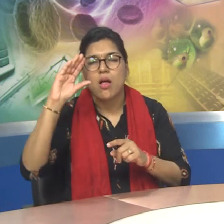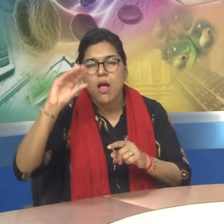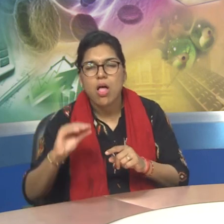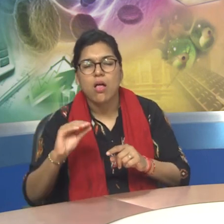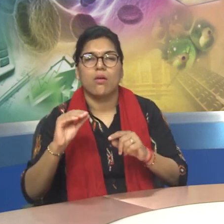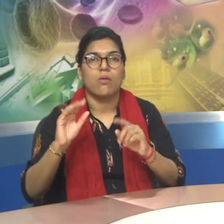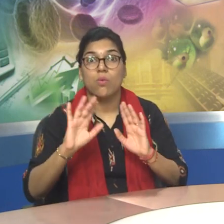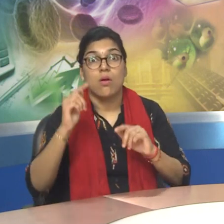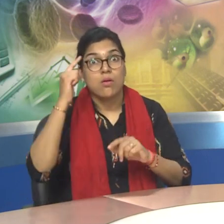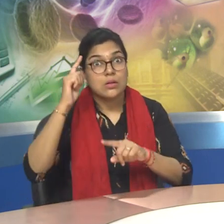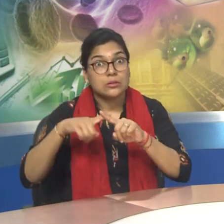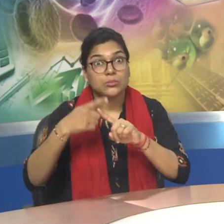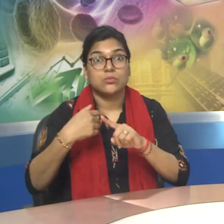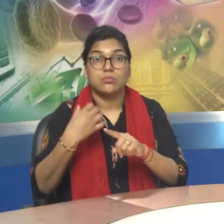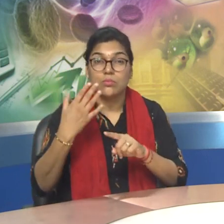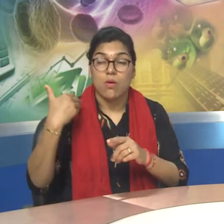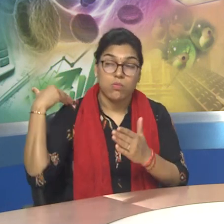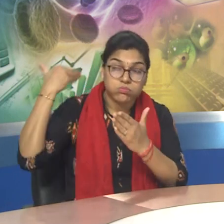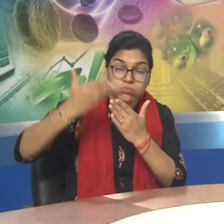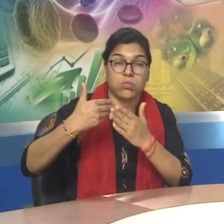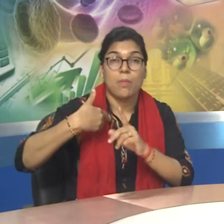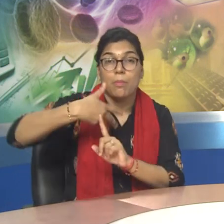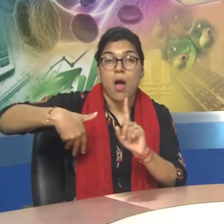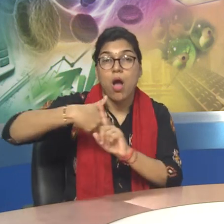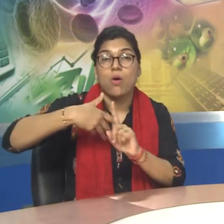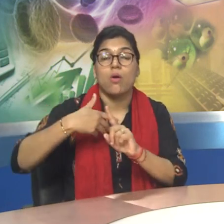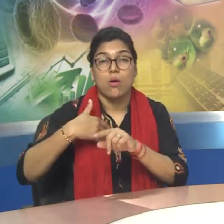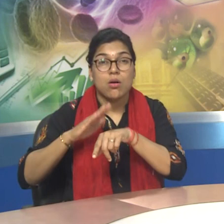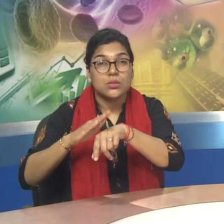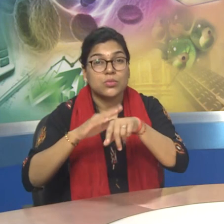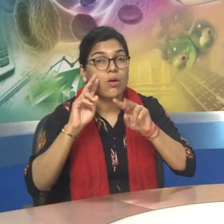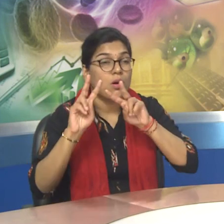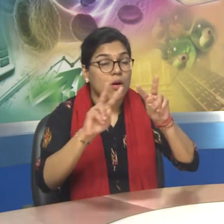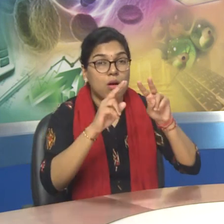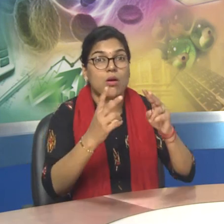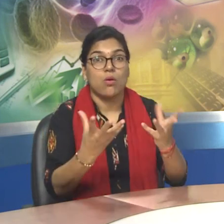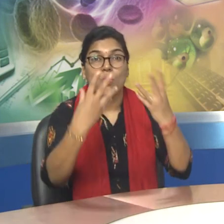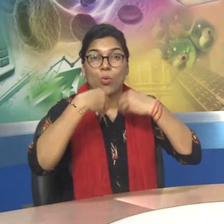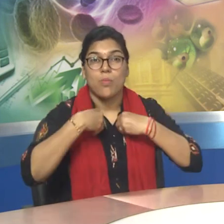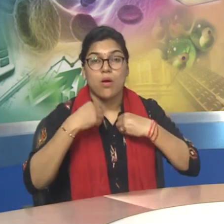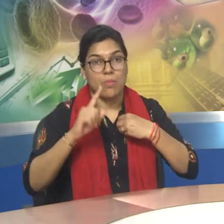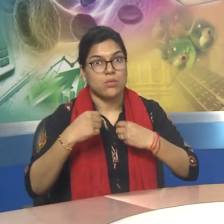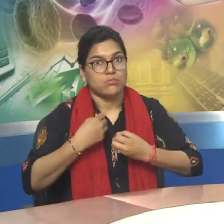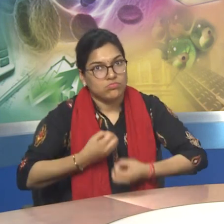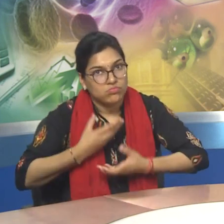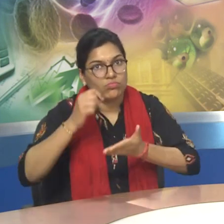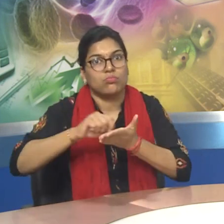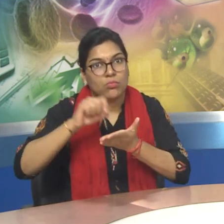and are technical requiring subject background knowledge.